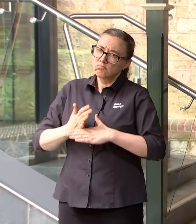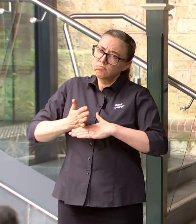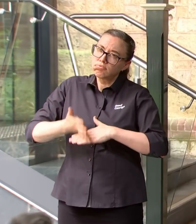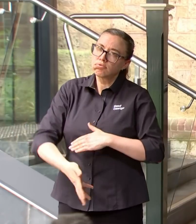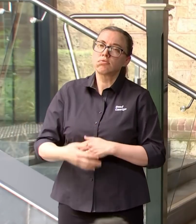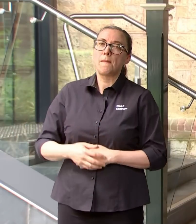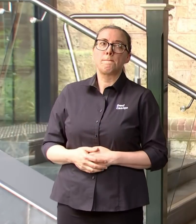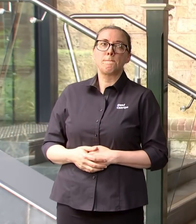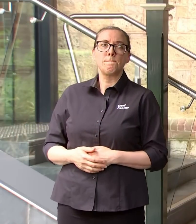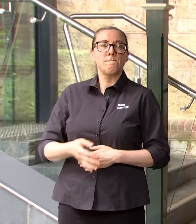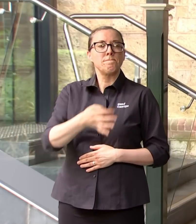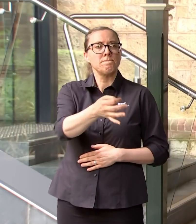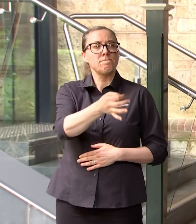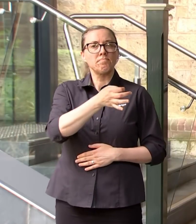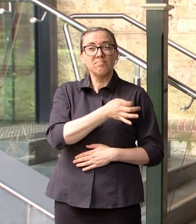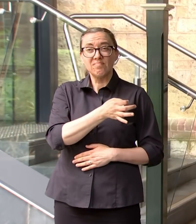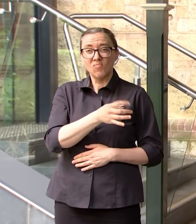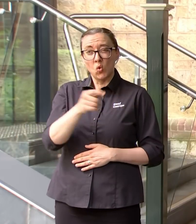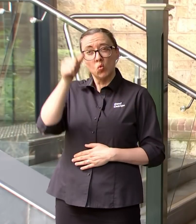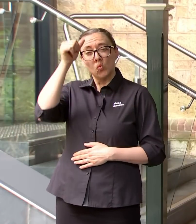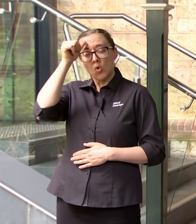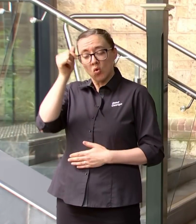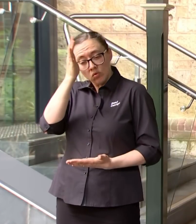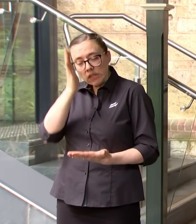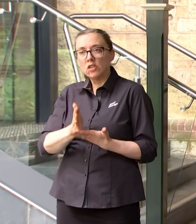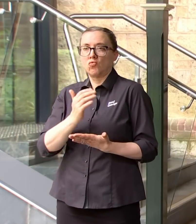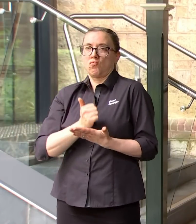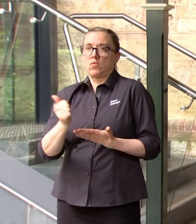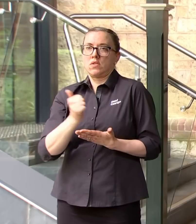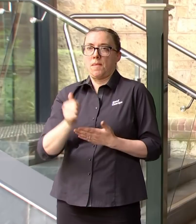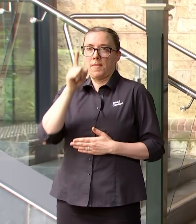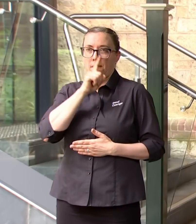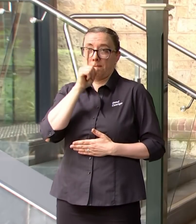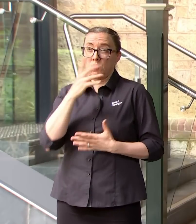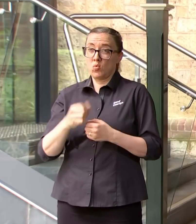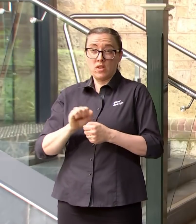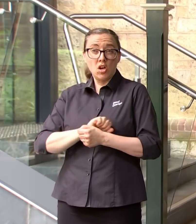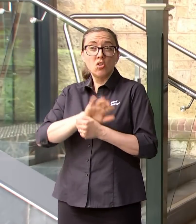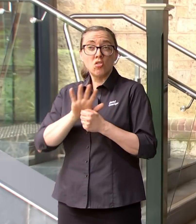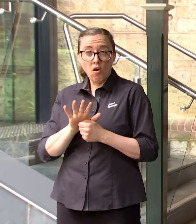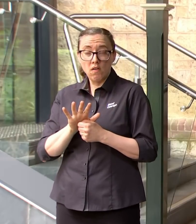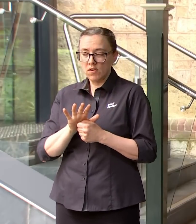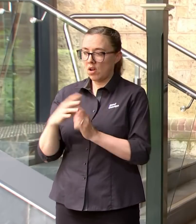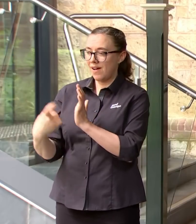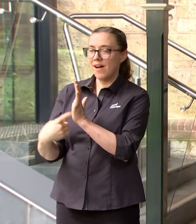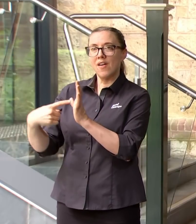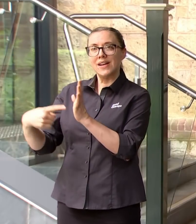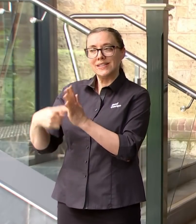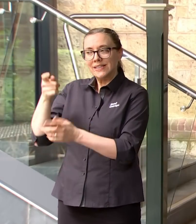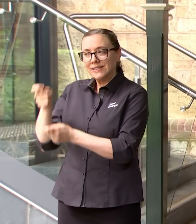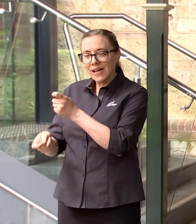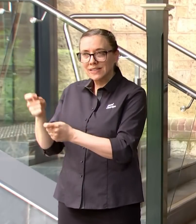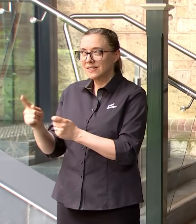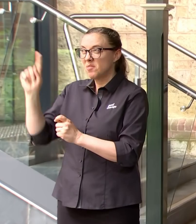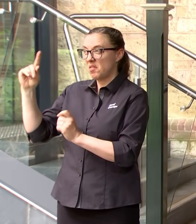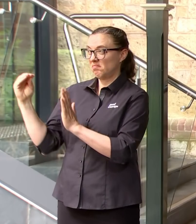you determine the estimate about the true number of cases in South Australia including people who are testing positive on and from there do you think that there's no